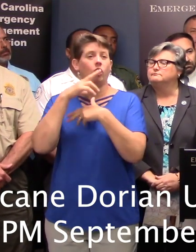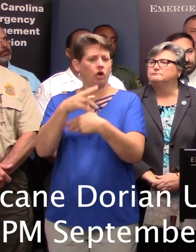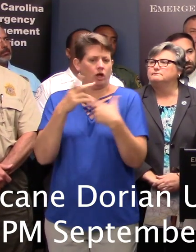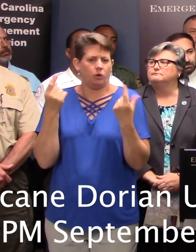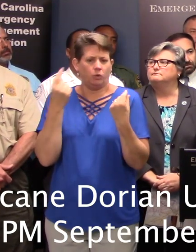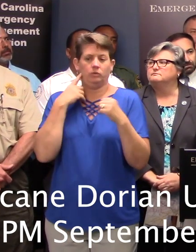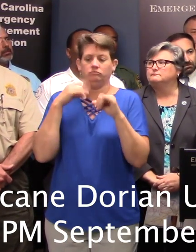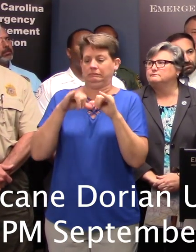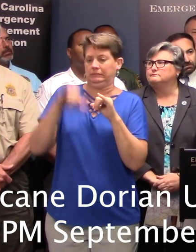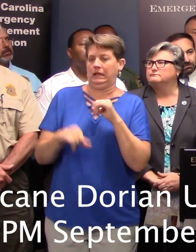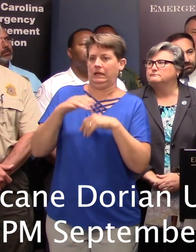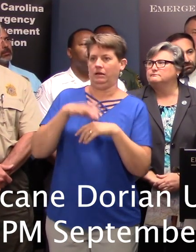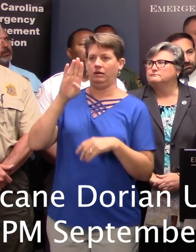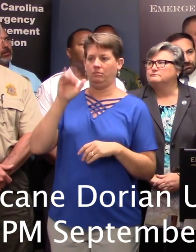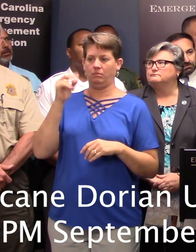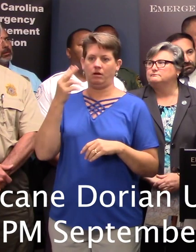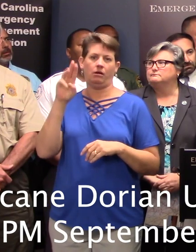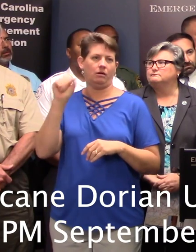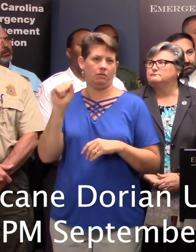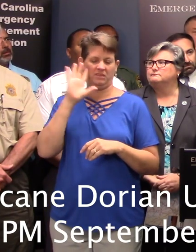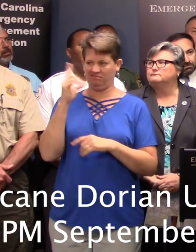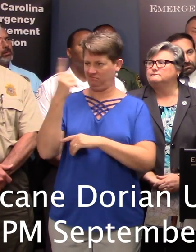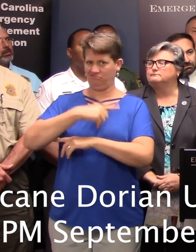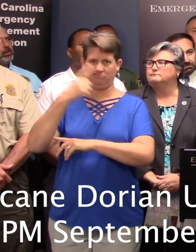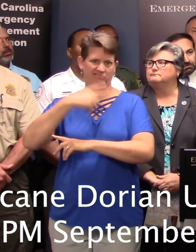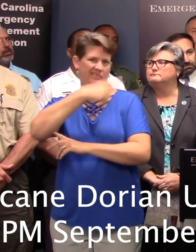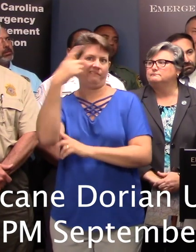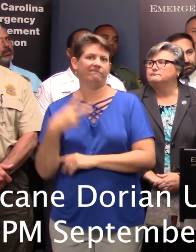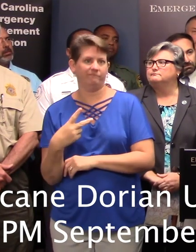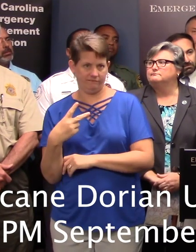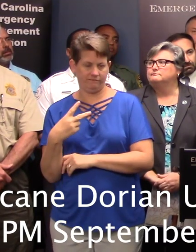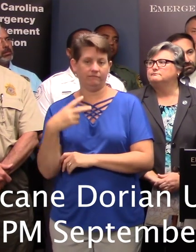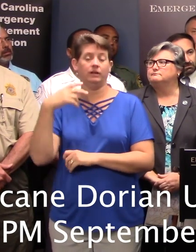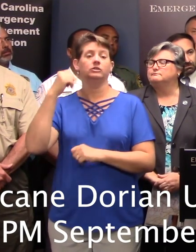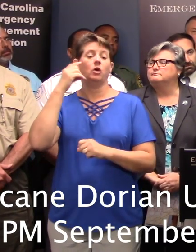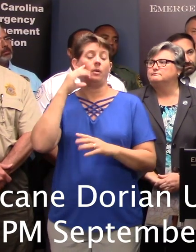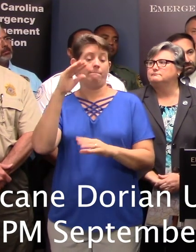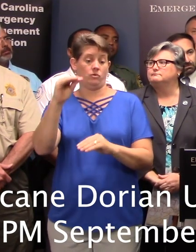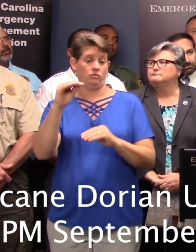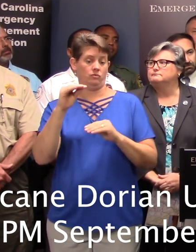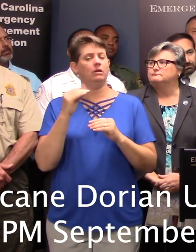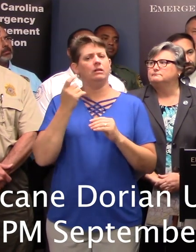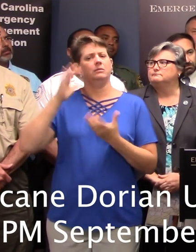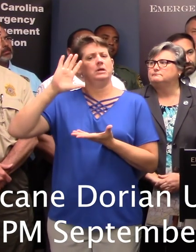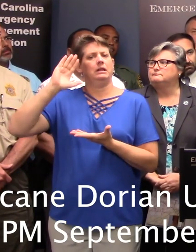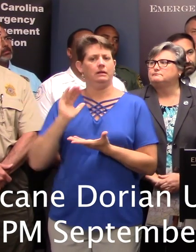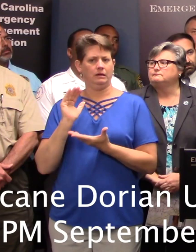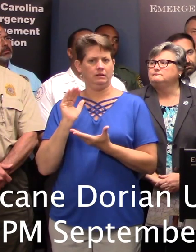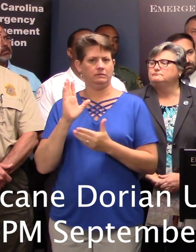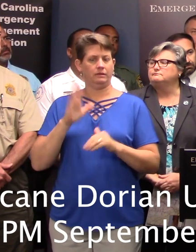day and a half down in the Bahamas, and it's getting here a little weaker than it could have, but